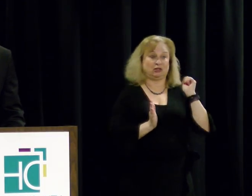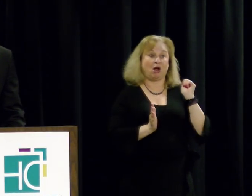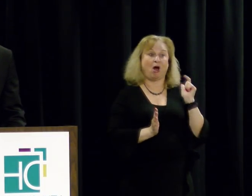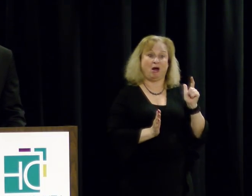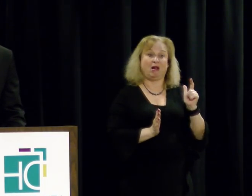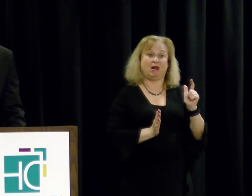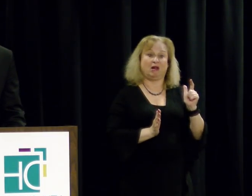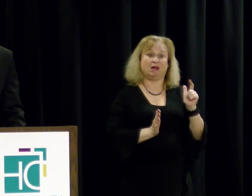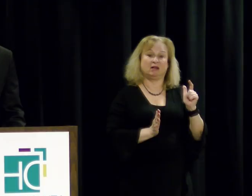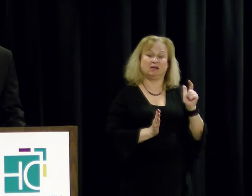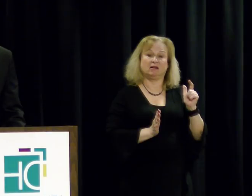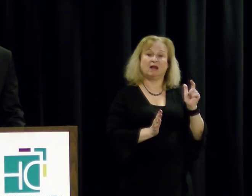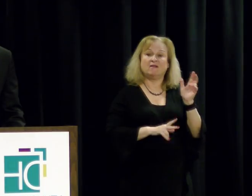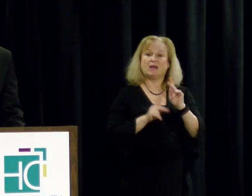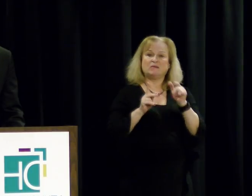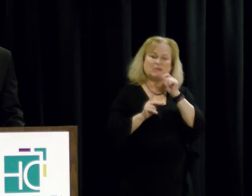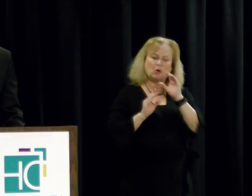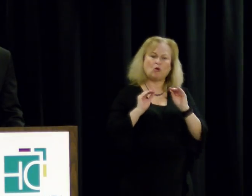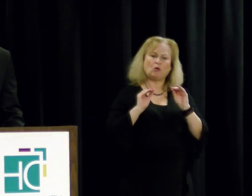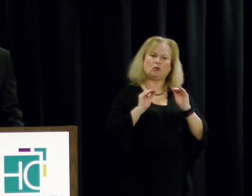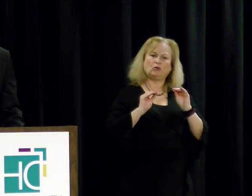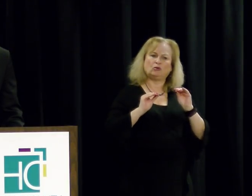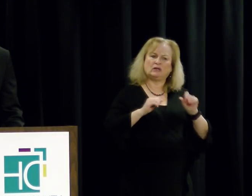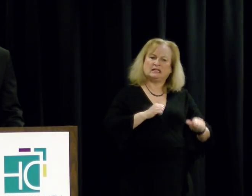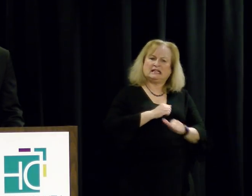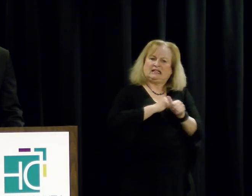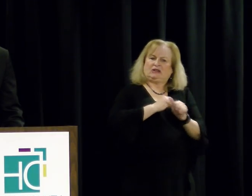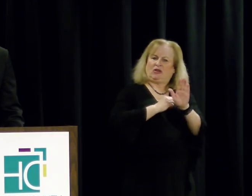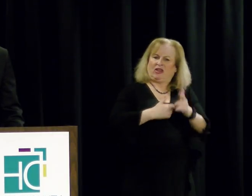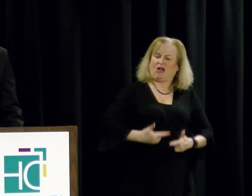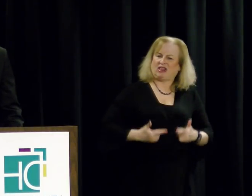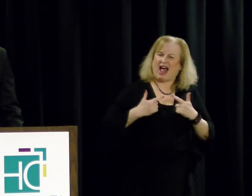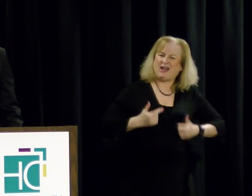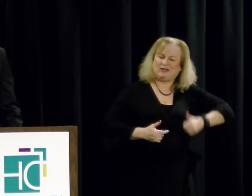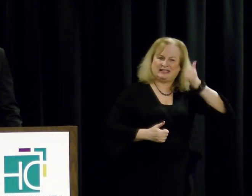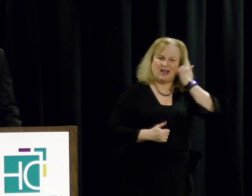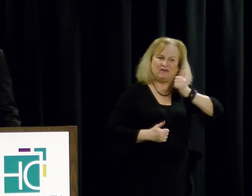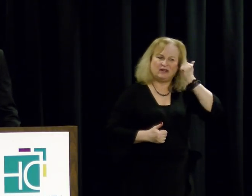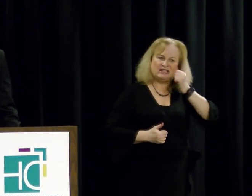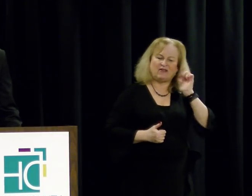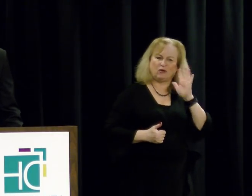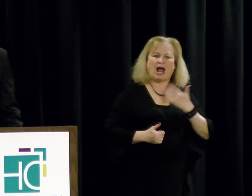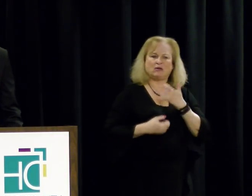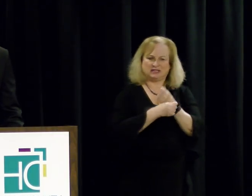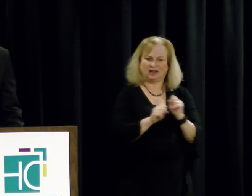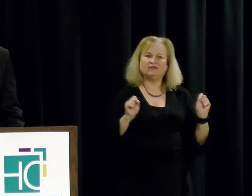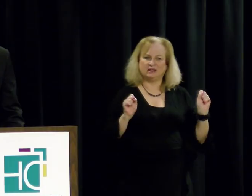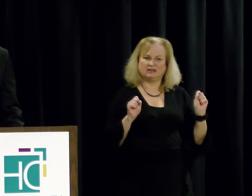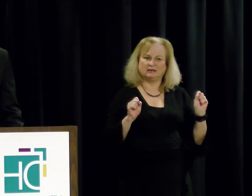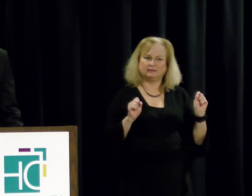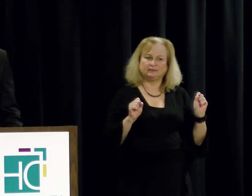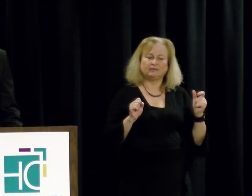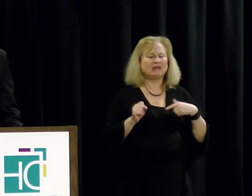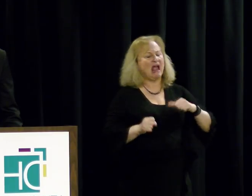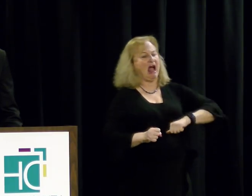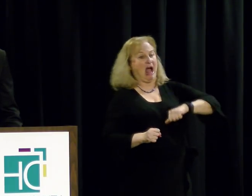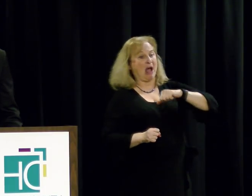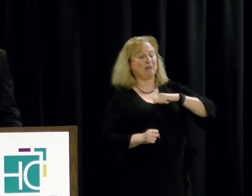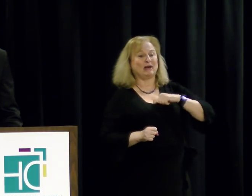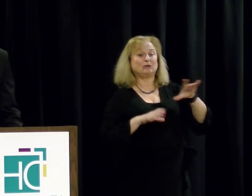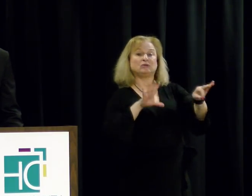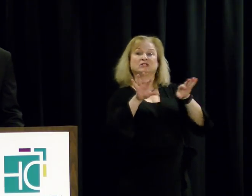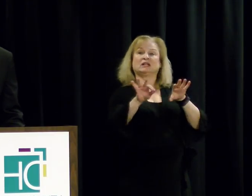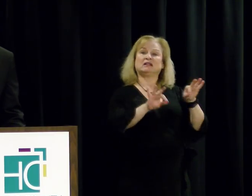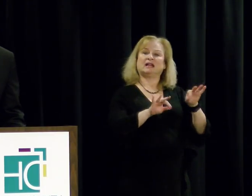of those who put their lives on the line, each and every day for our safety. I'm proud to have